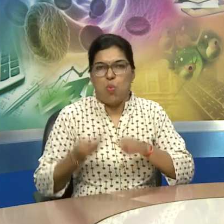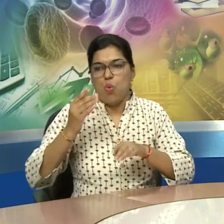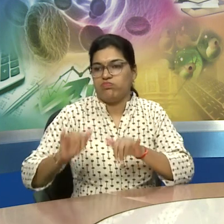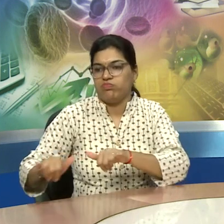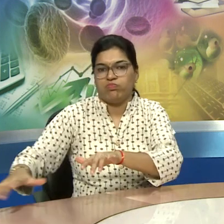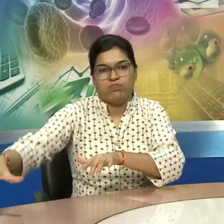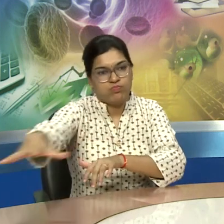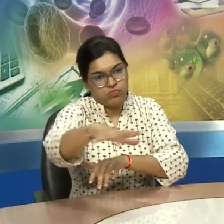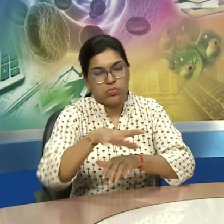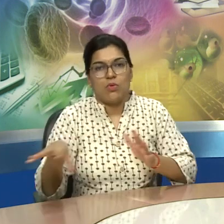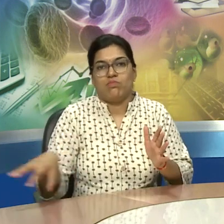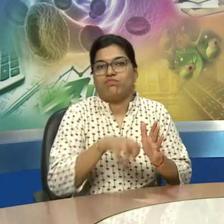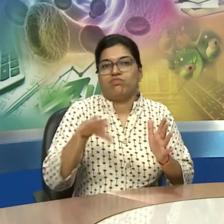in the population